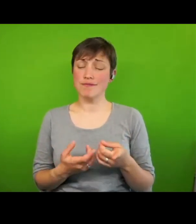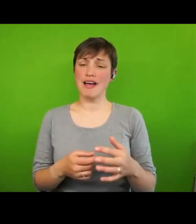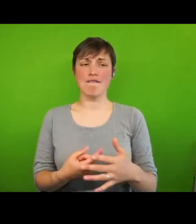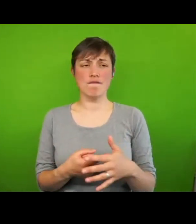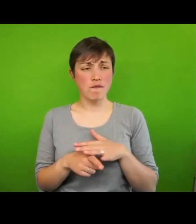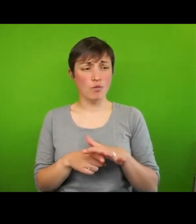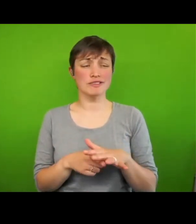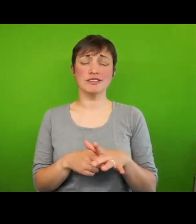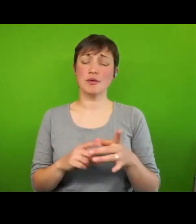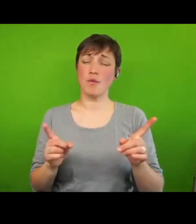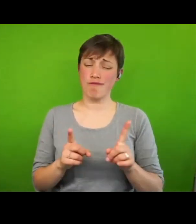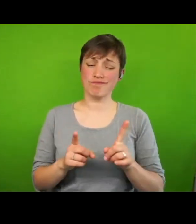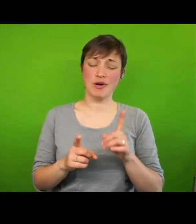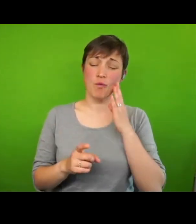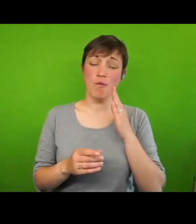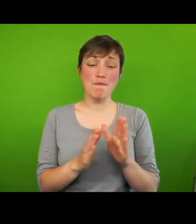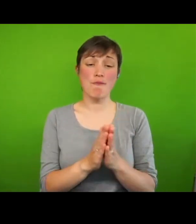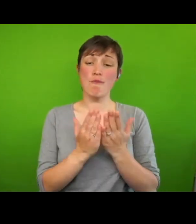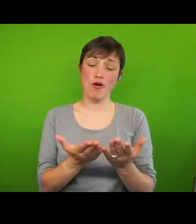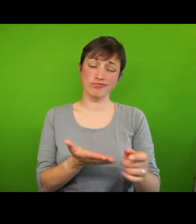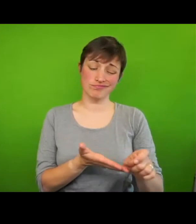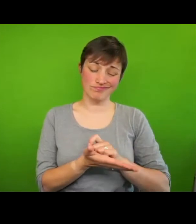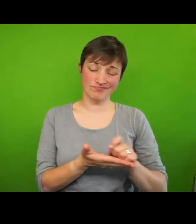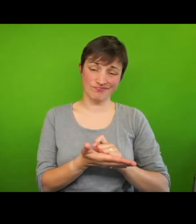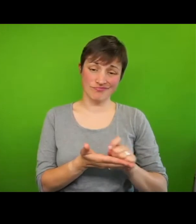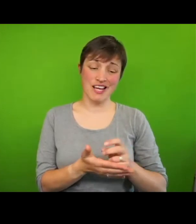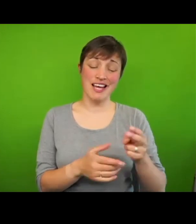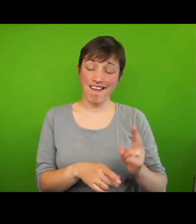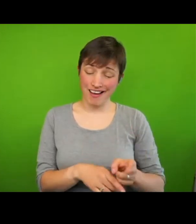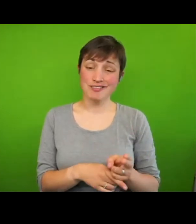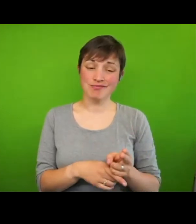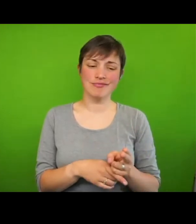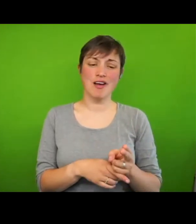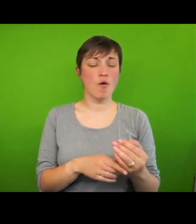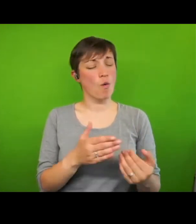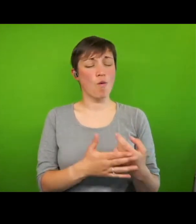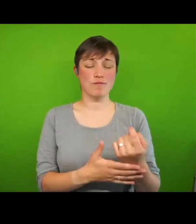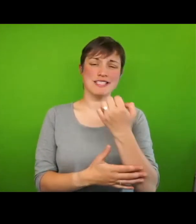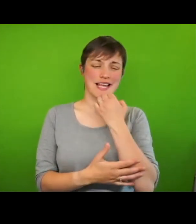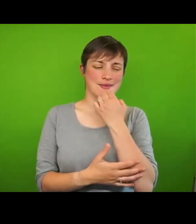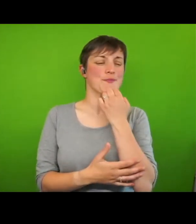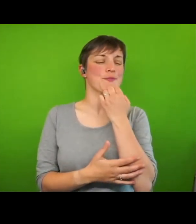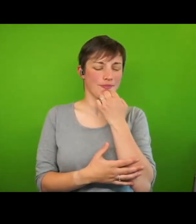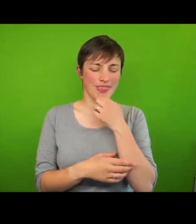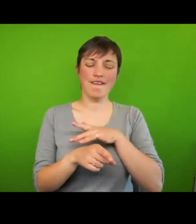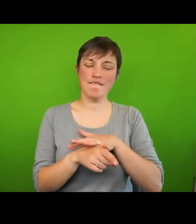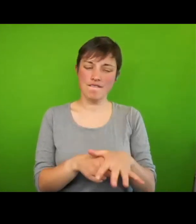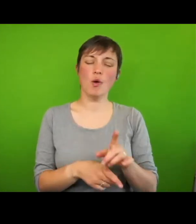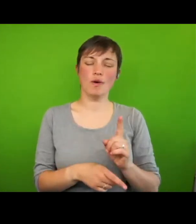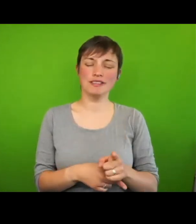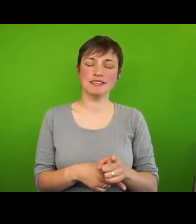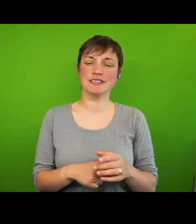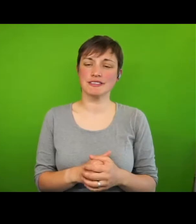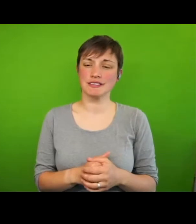of my book on the concept of poverty mentioned by Stephen. It made me receptive to the argument of some